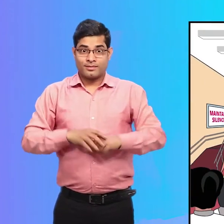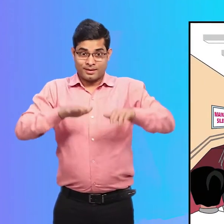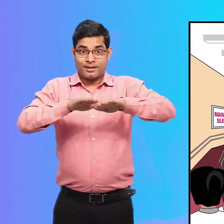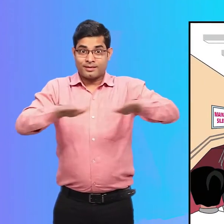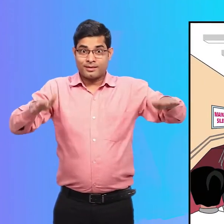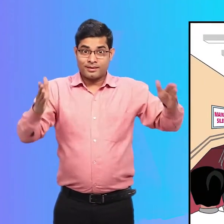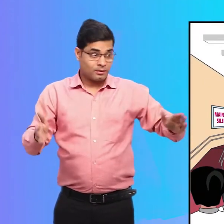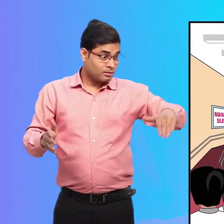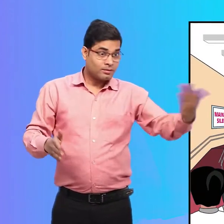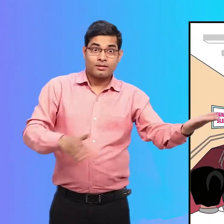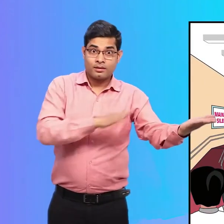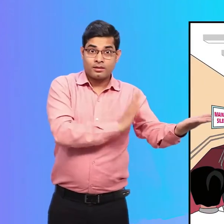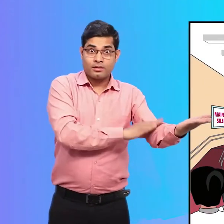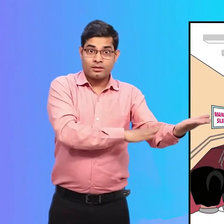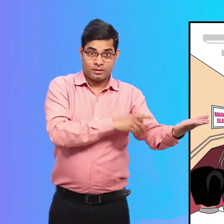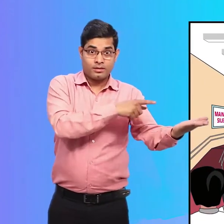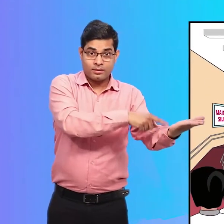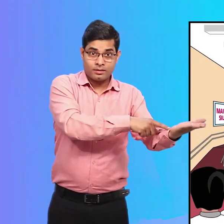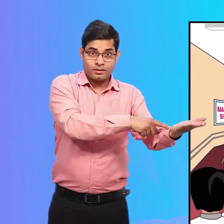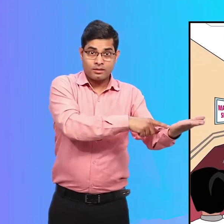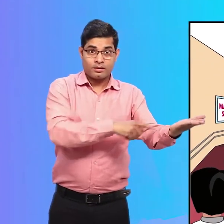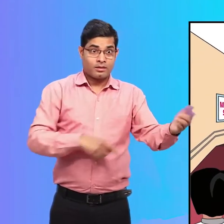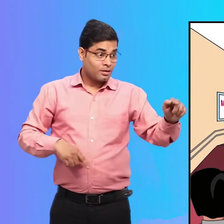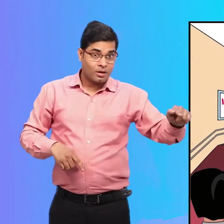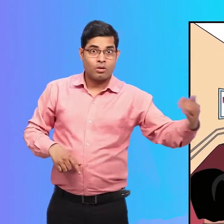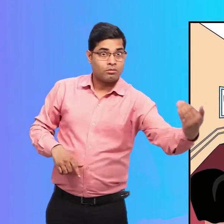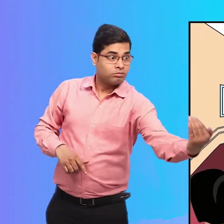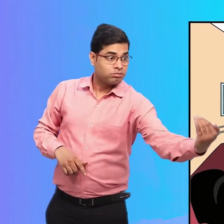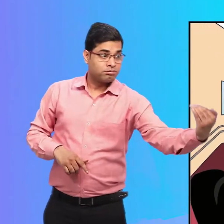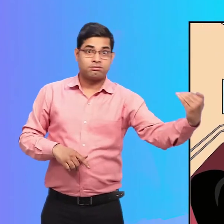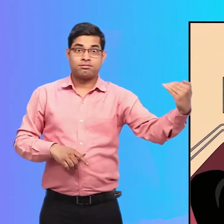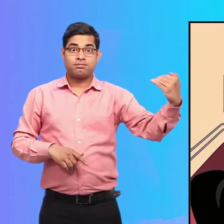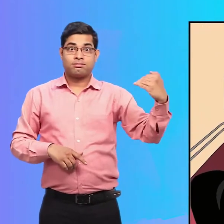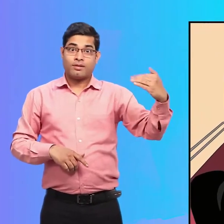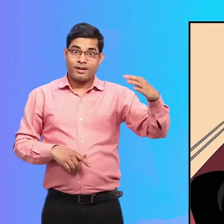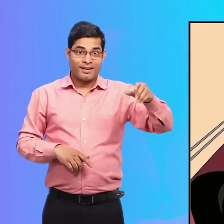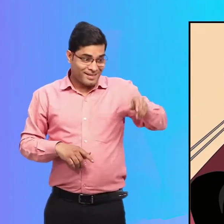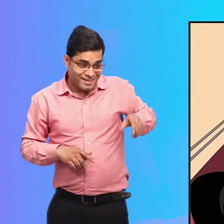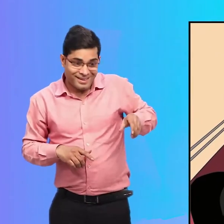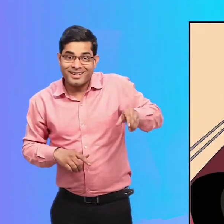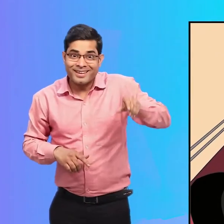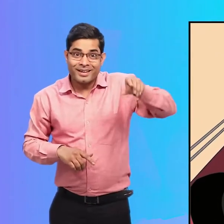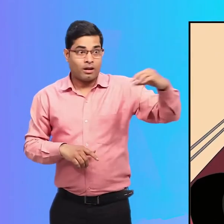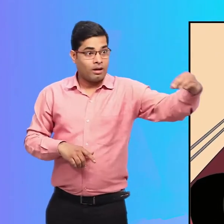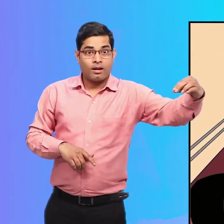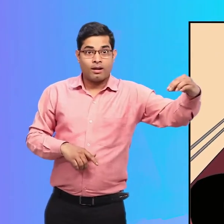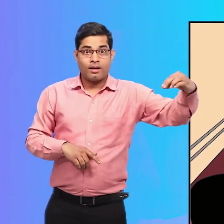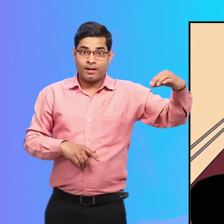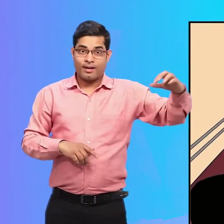On the left of the stage, a ramp with handrails have been created for wheelchair users to